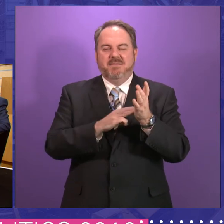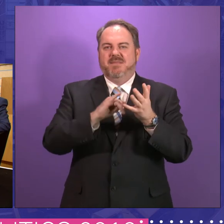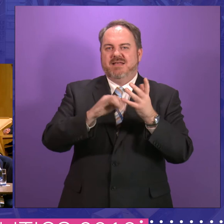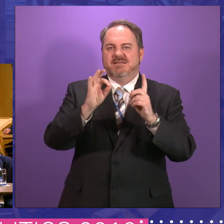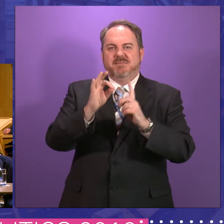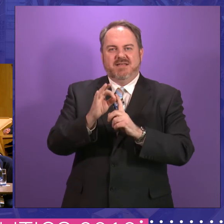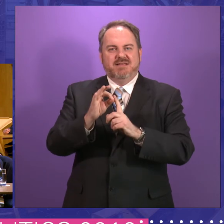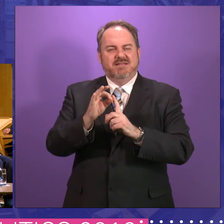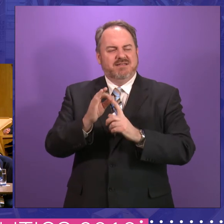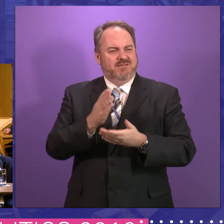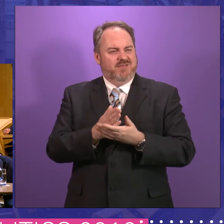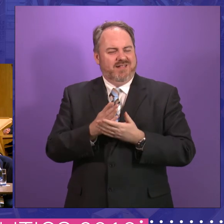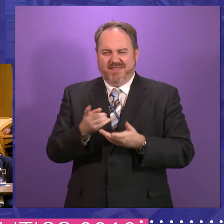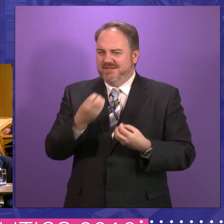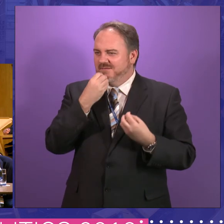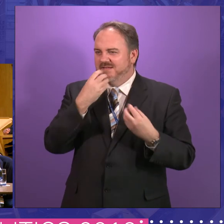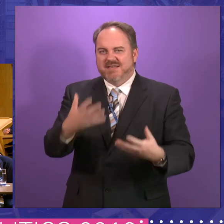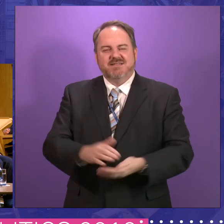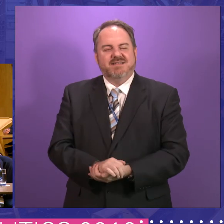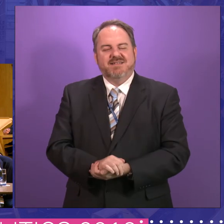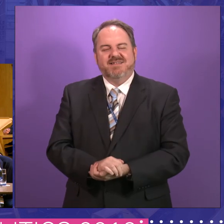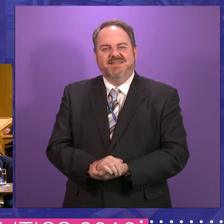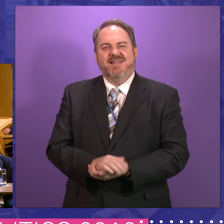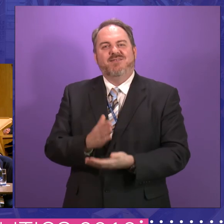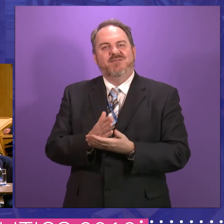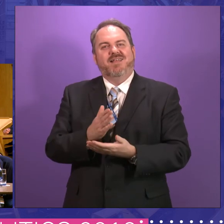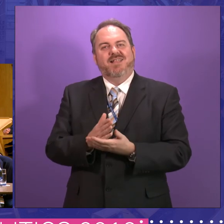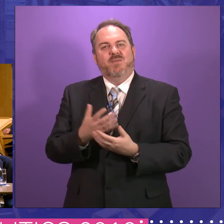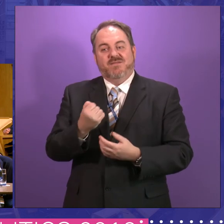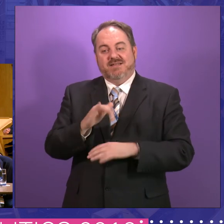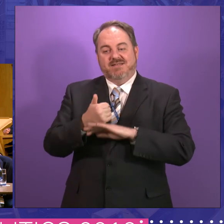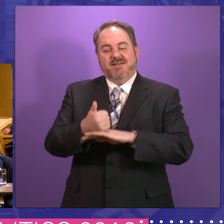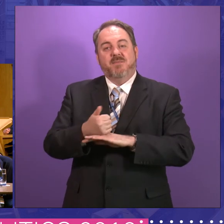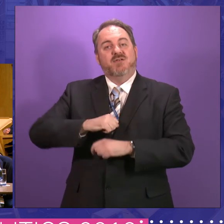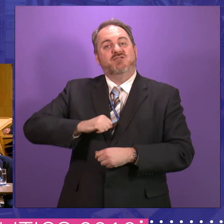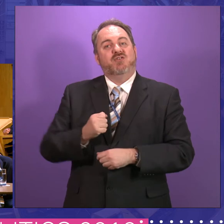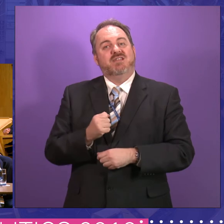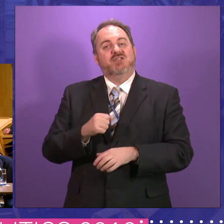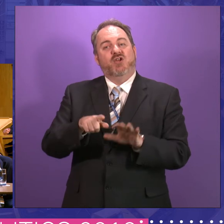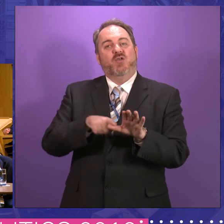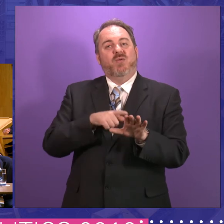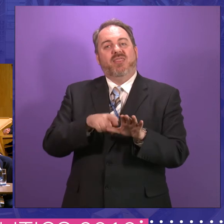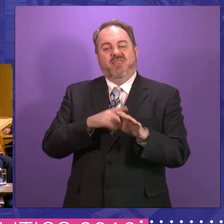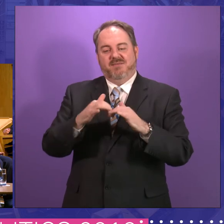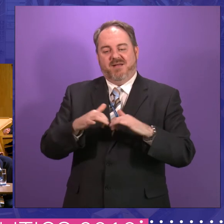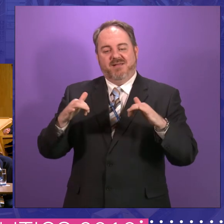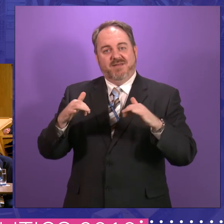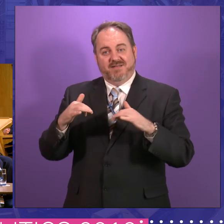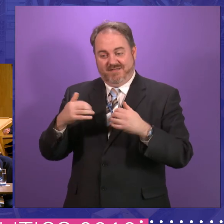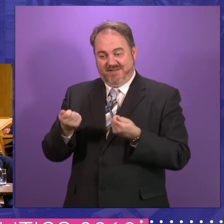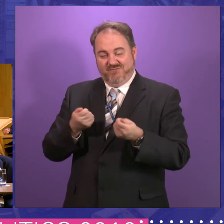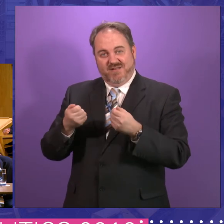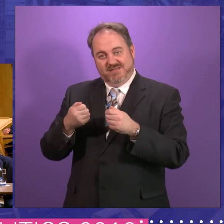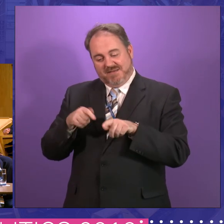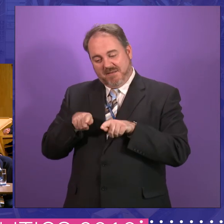fantastic. And we've also had, almost from the beginning, the Scottish Youth Parliament, which runs in parallel to this